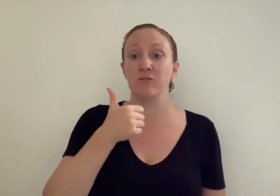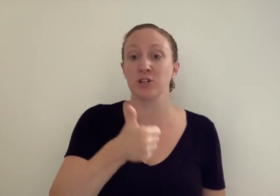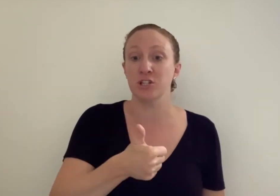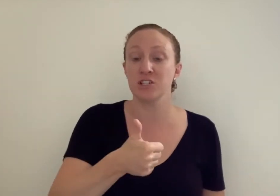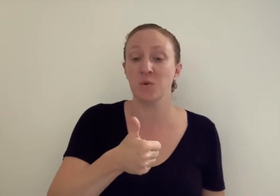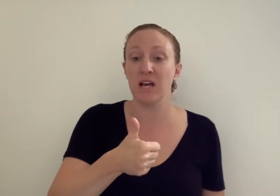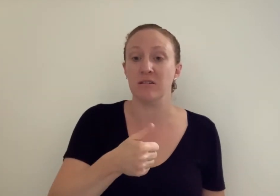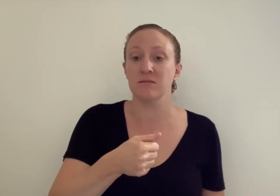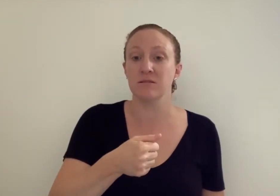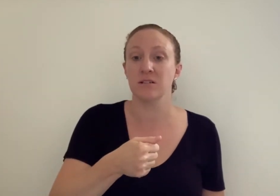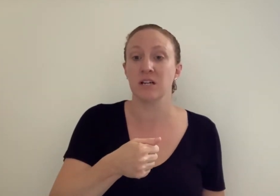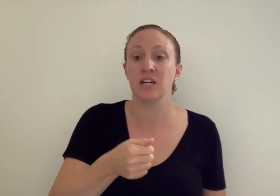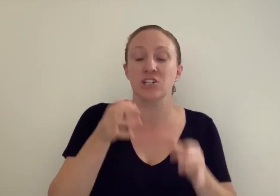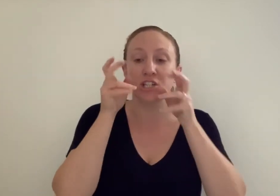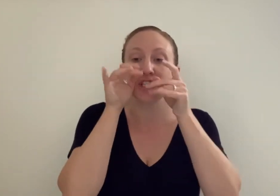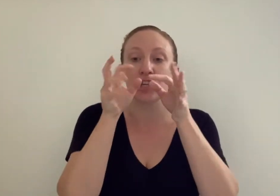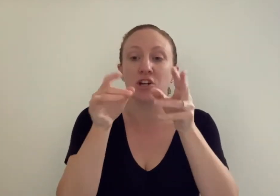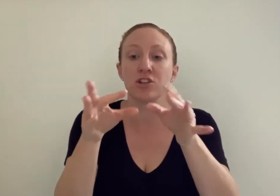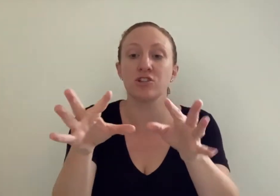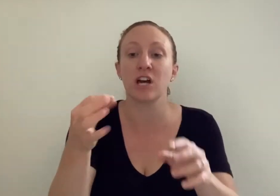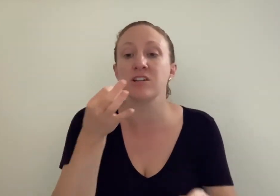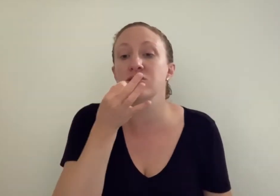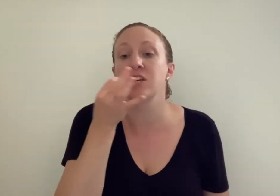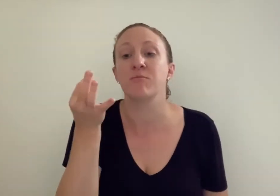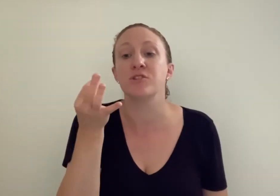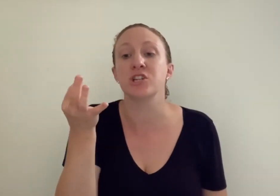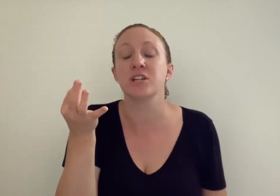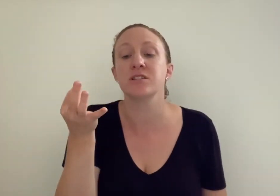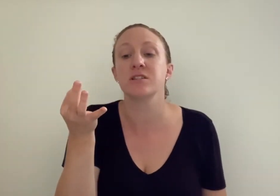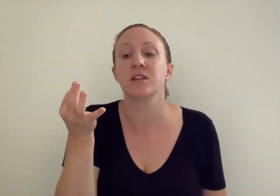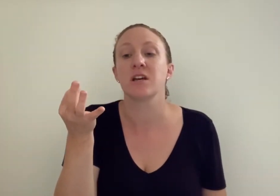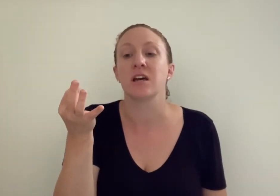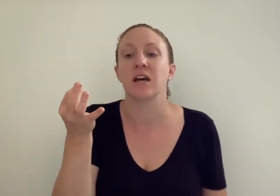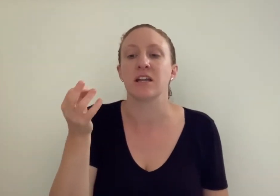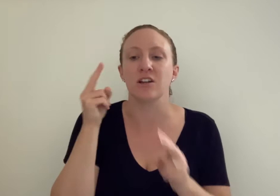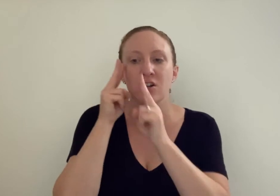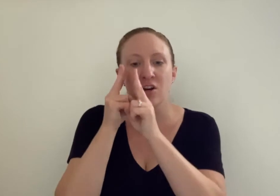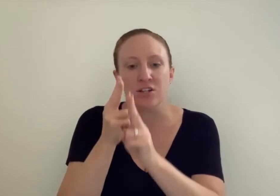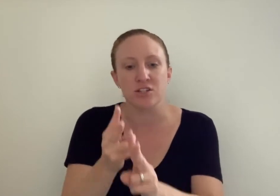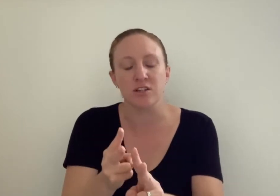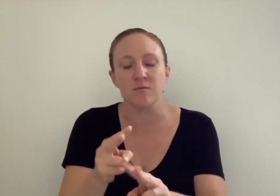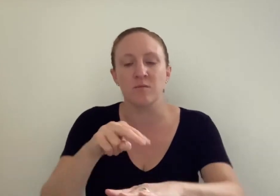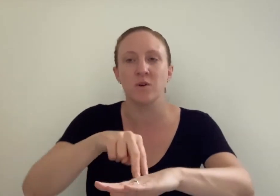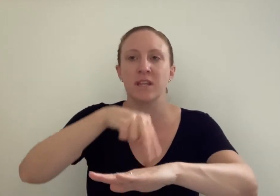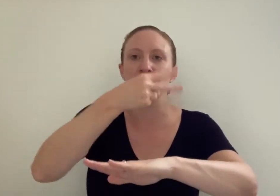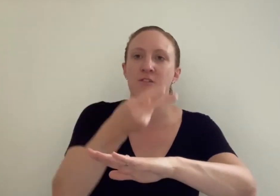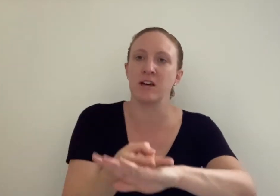good as well. She took the dragon's temperatures and nursed them when they fell.